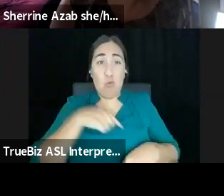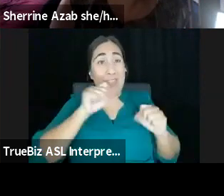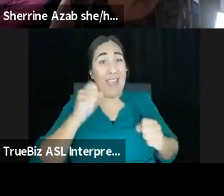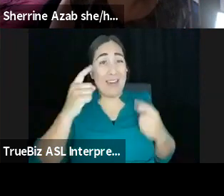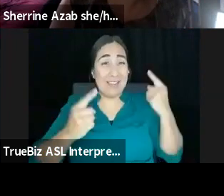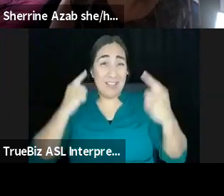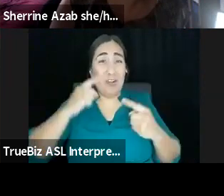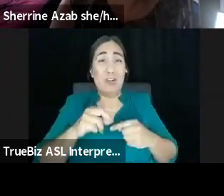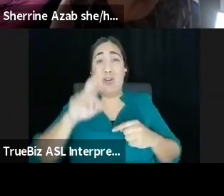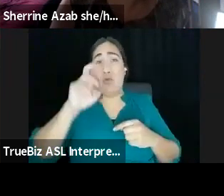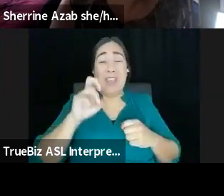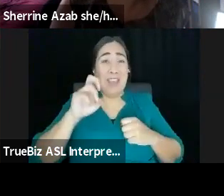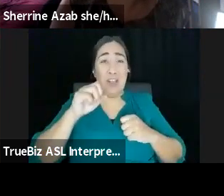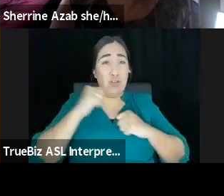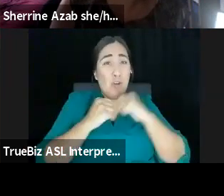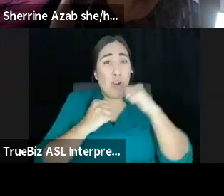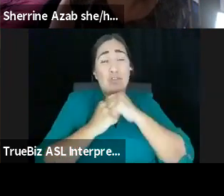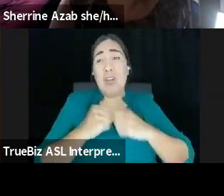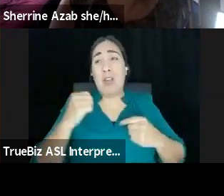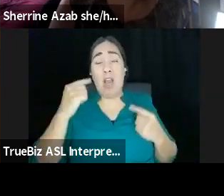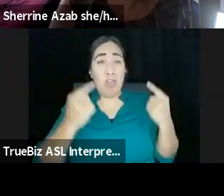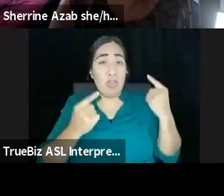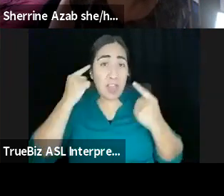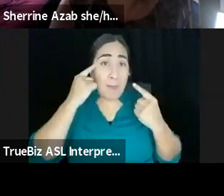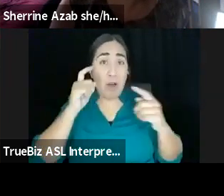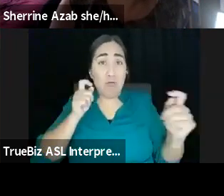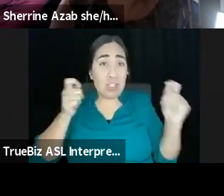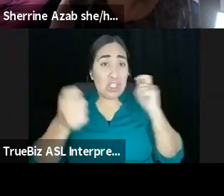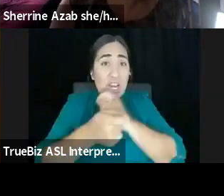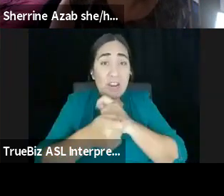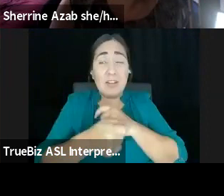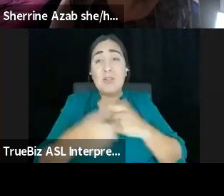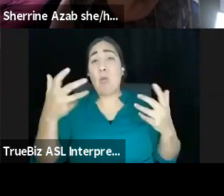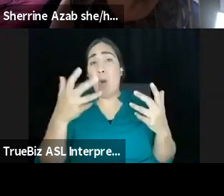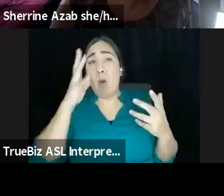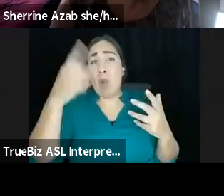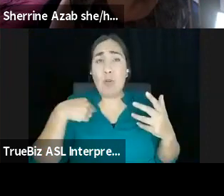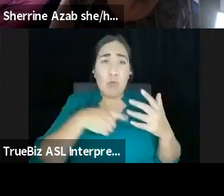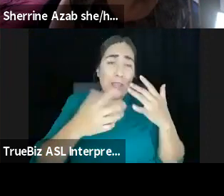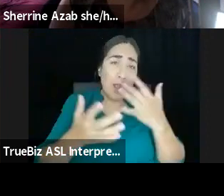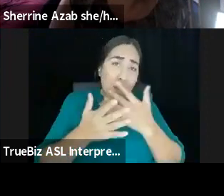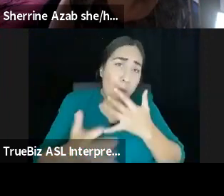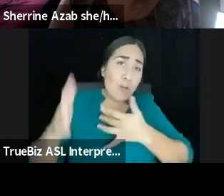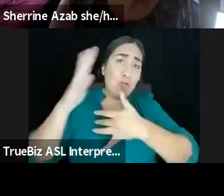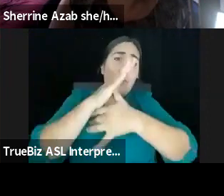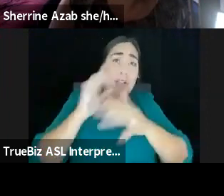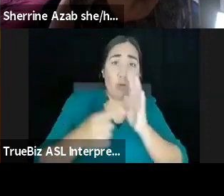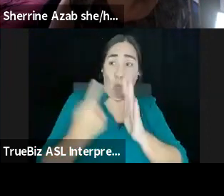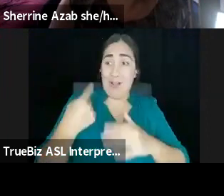change, um, think about what are the things that we're going to prioritize Once we can come back together, what are the things that we can